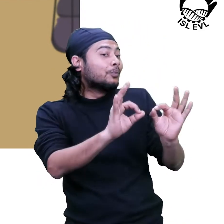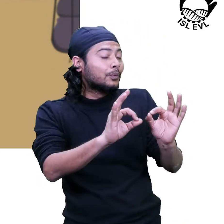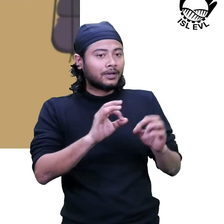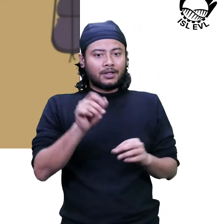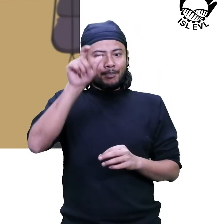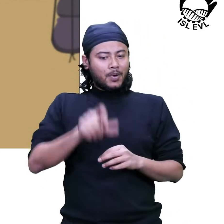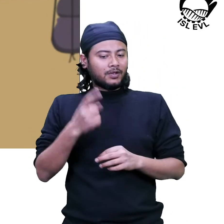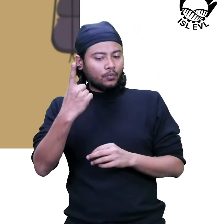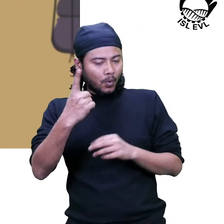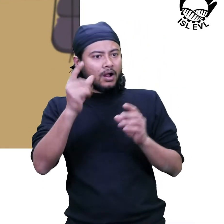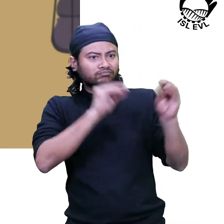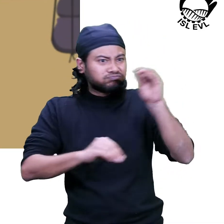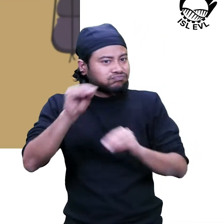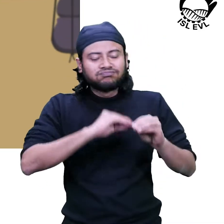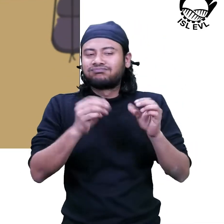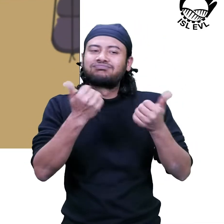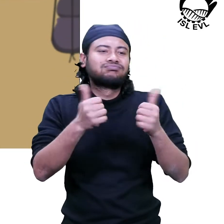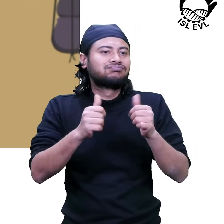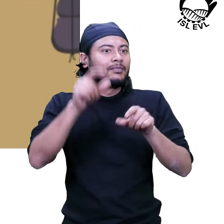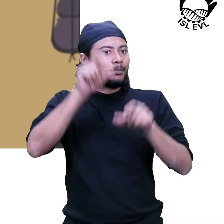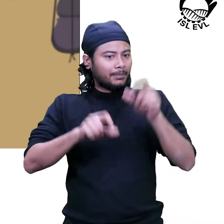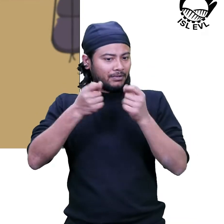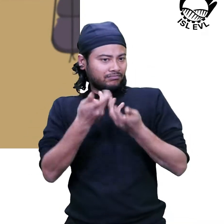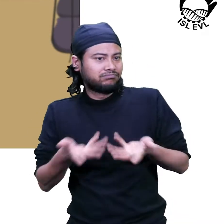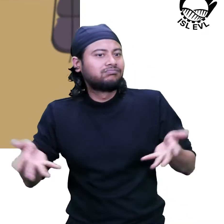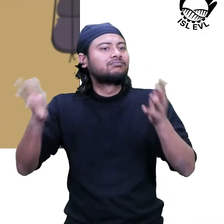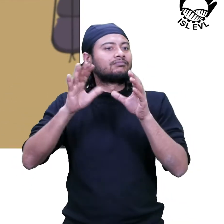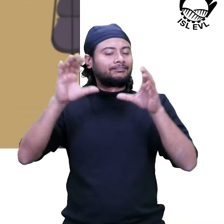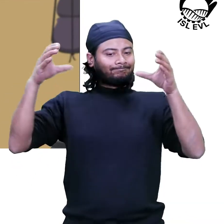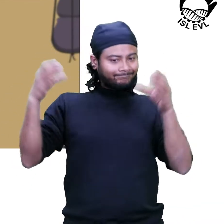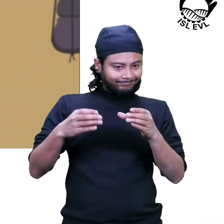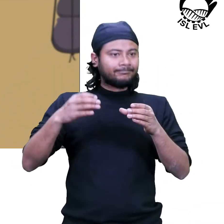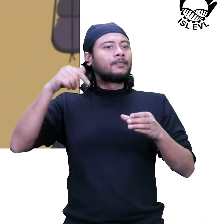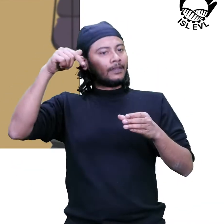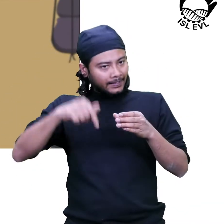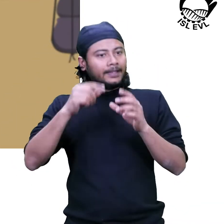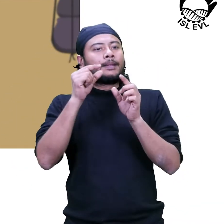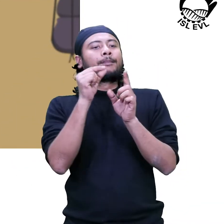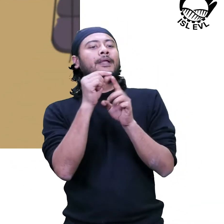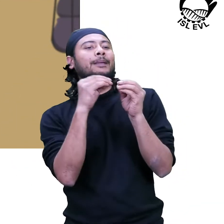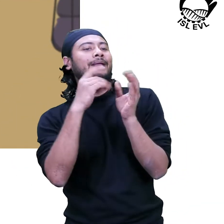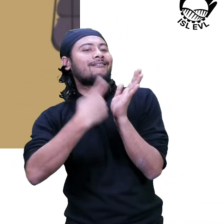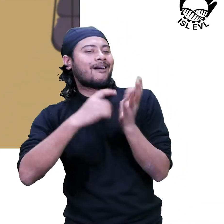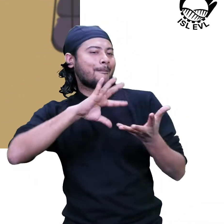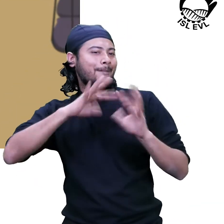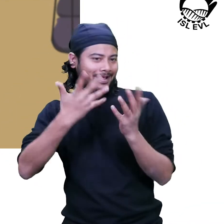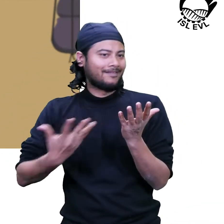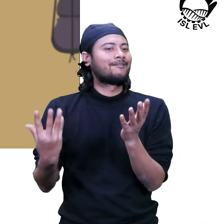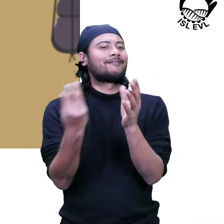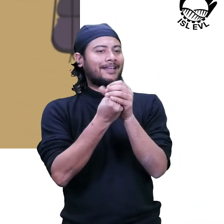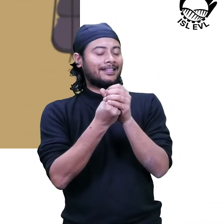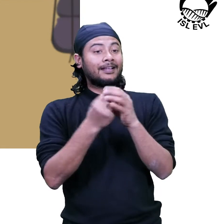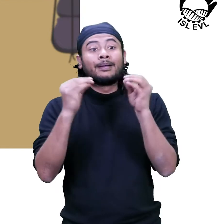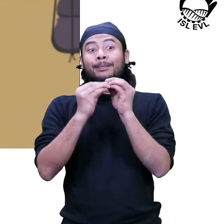a one-person job. Many people contribute to preparing these PBRs along with BMC members.